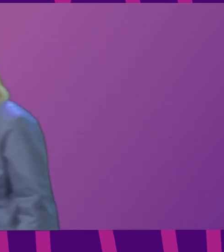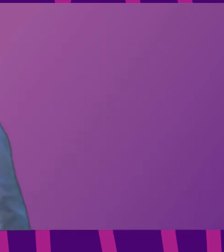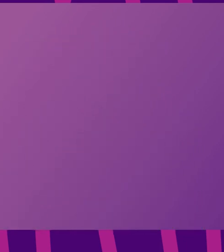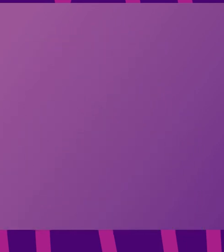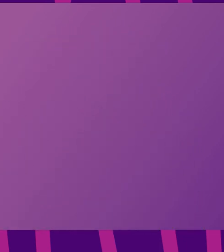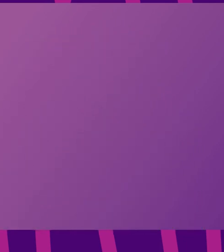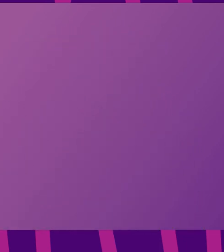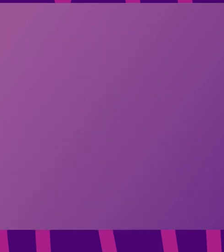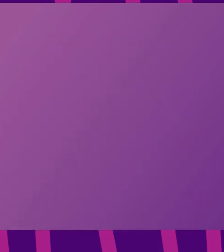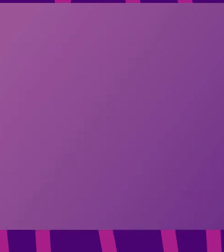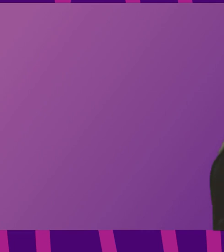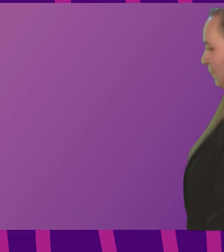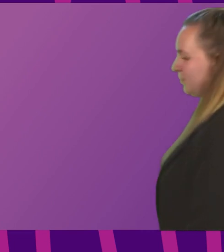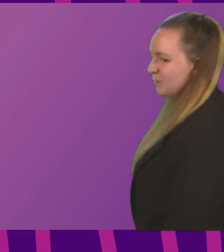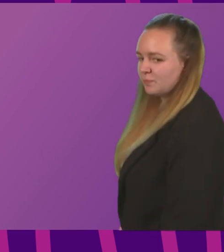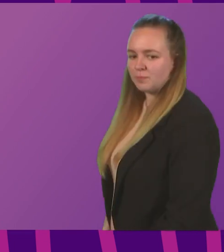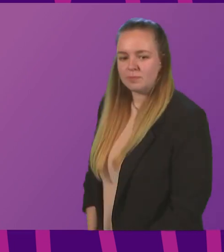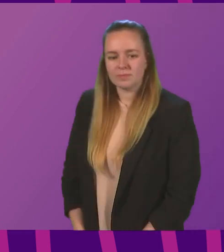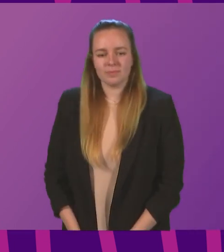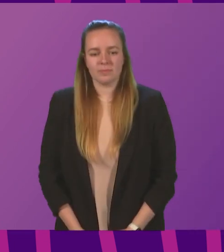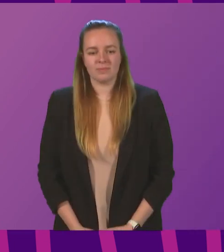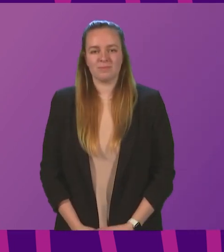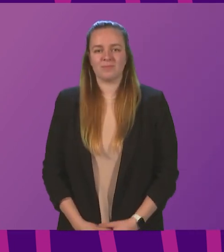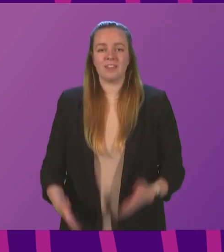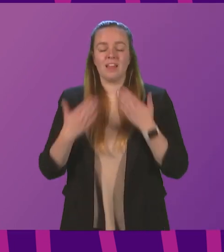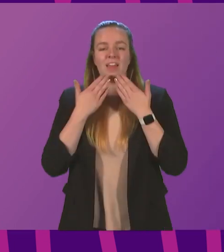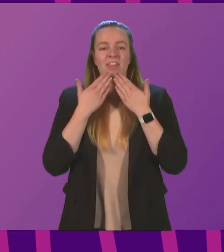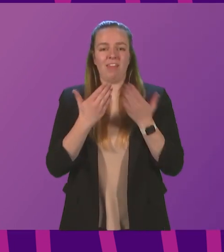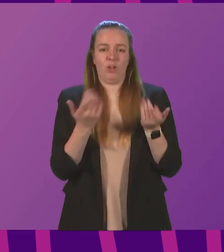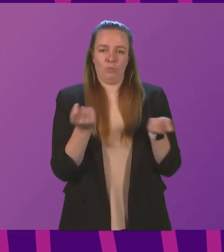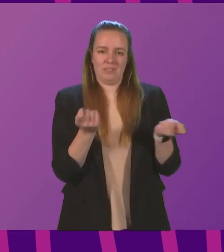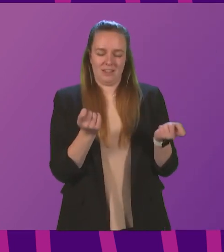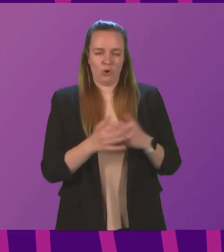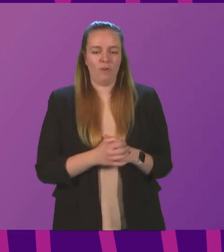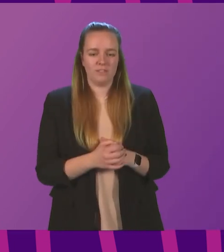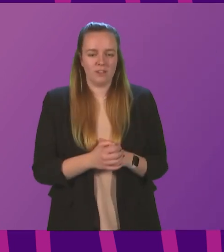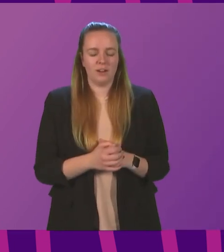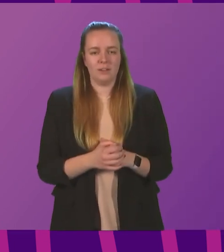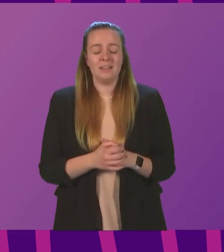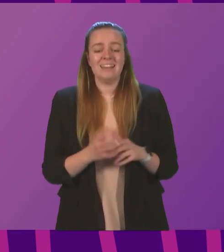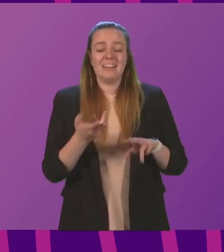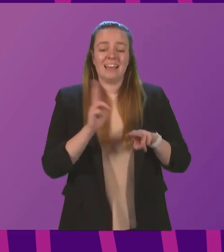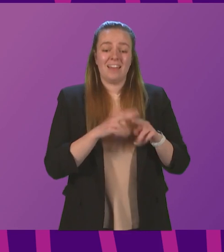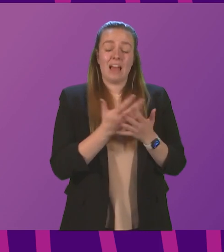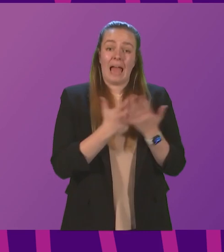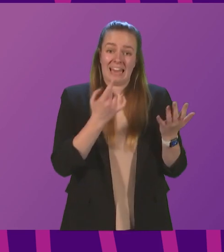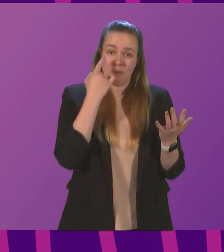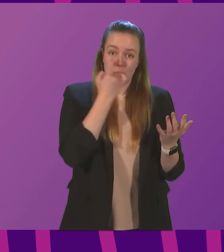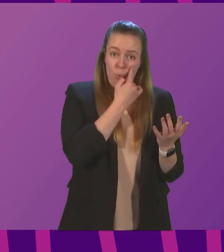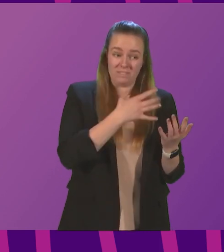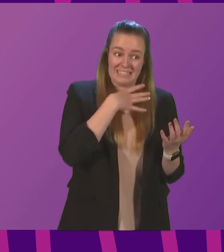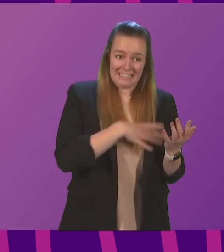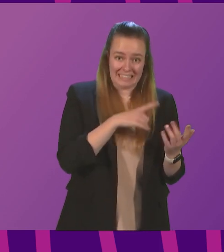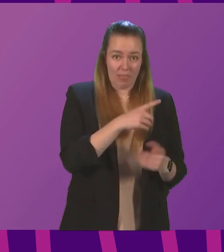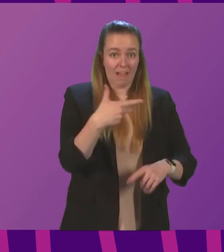Alex Cole, Hamilton. Thank you very much, Presiding Officer. Presiding Officer, if any proof were needed that